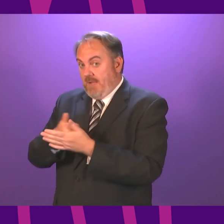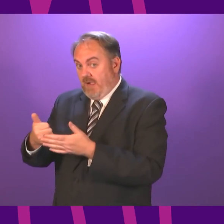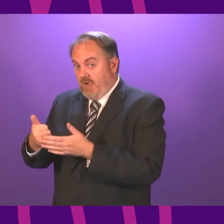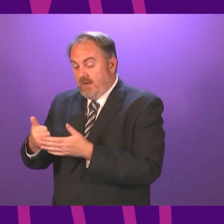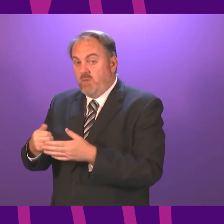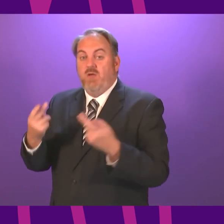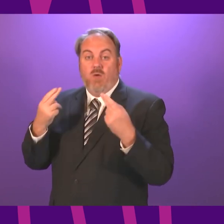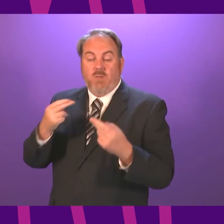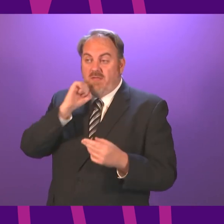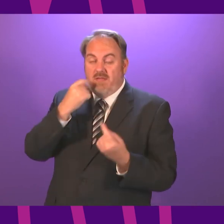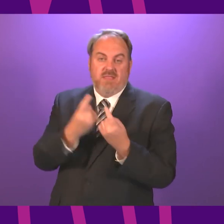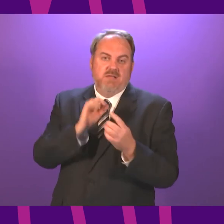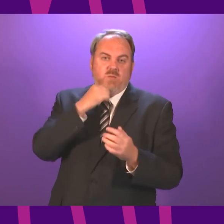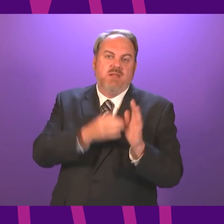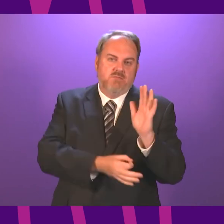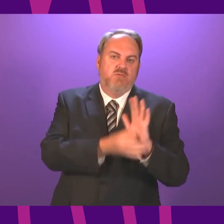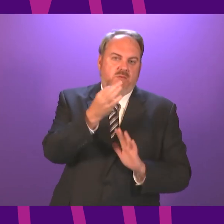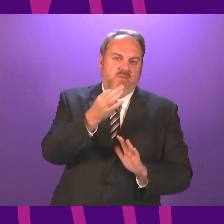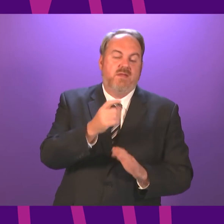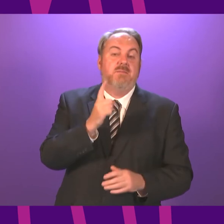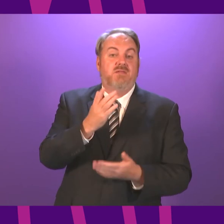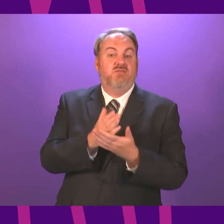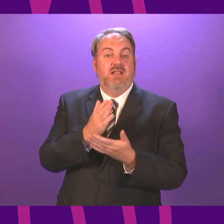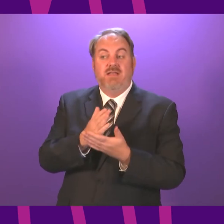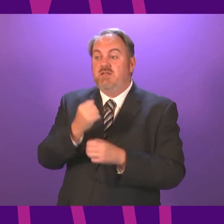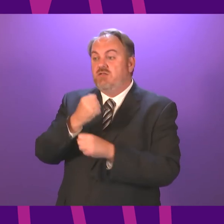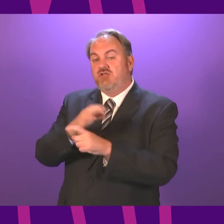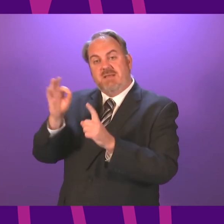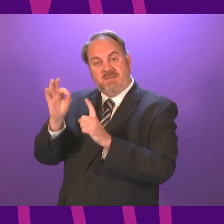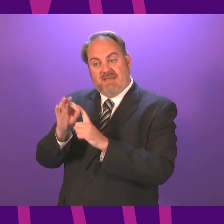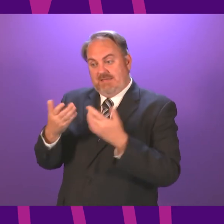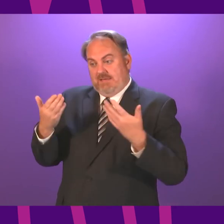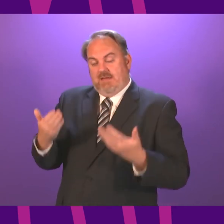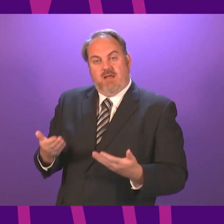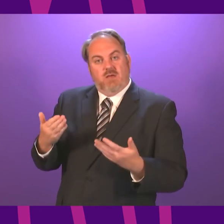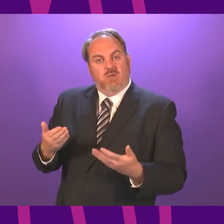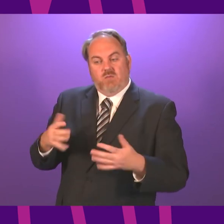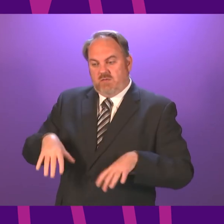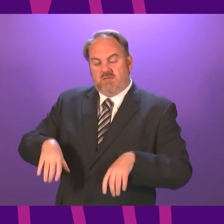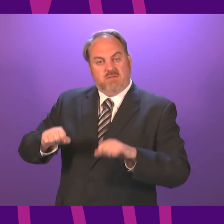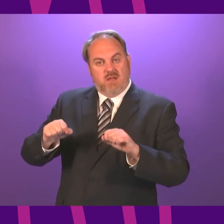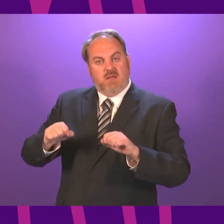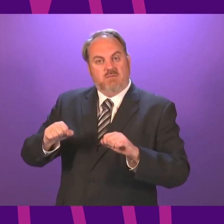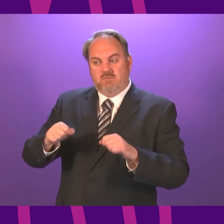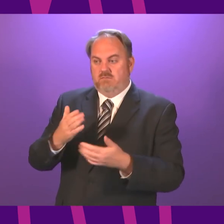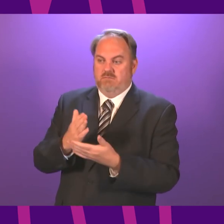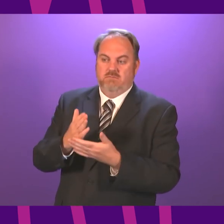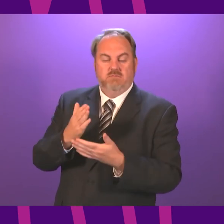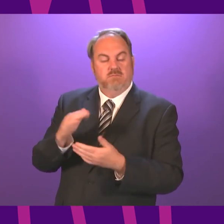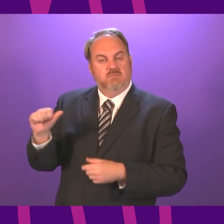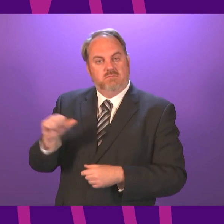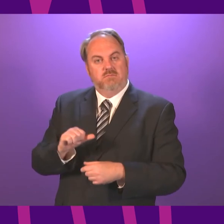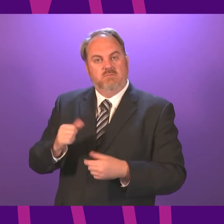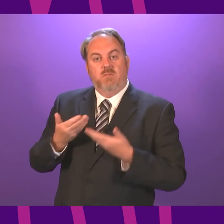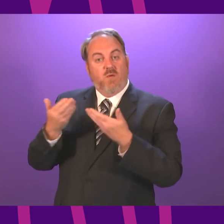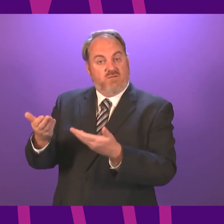although services right now should be catering for that. GPs should be, I think I responded to a question last week on this, GPs should